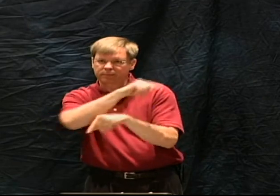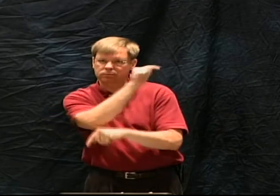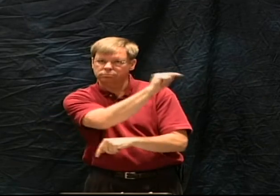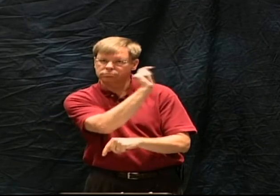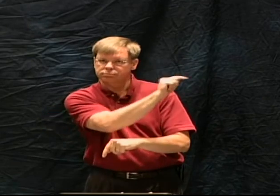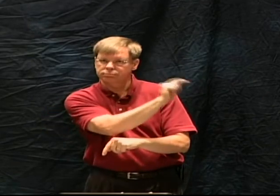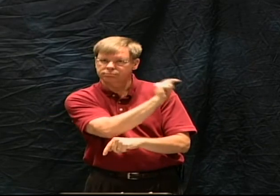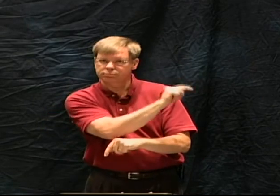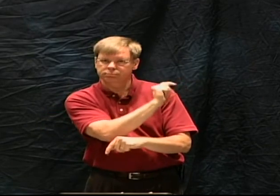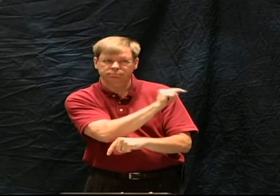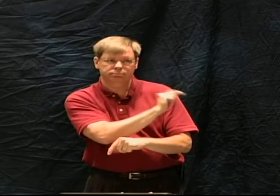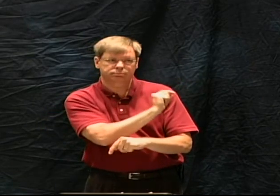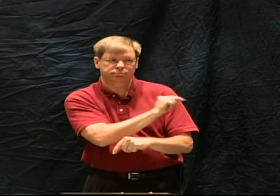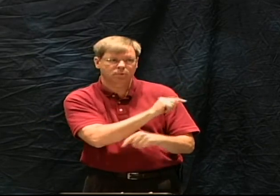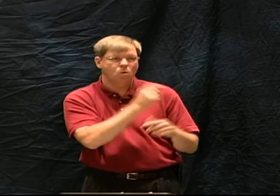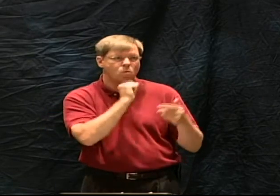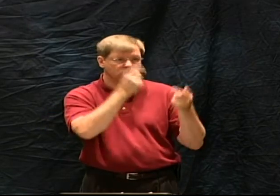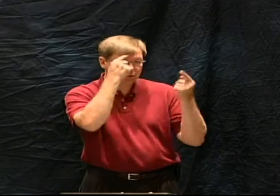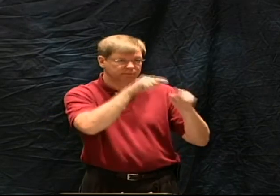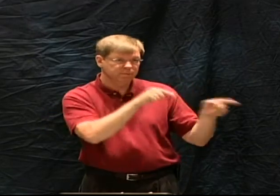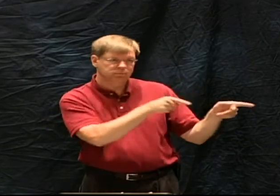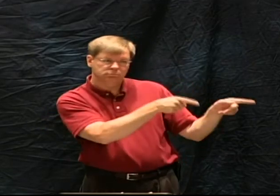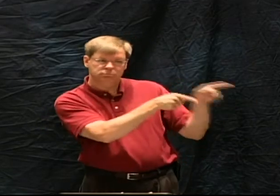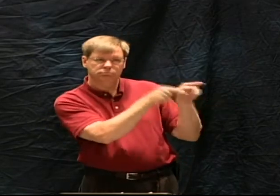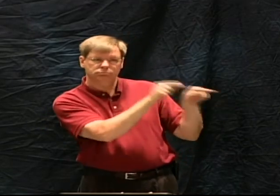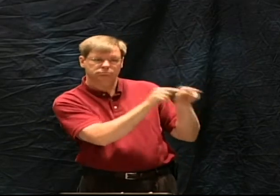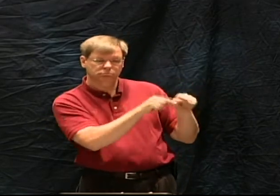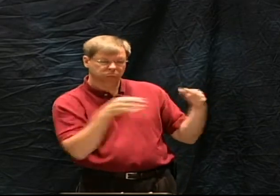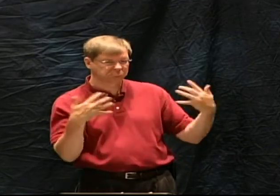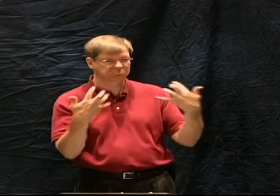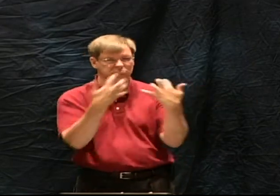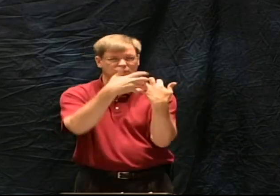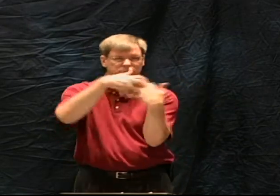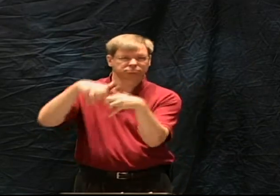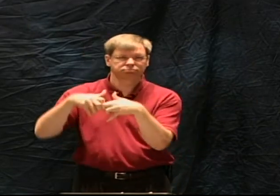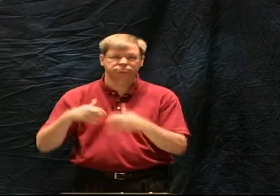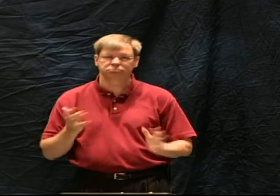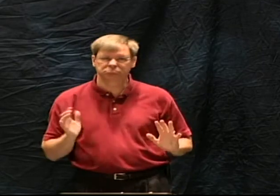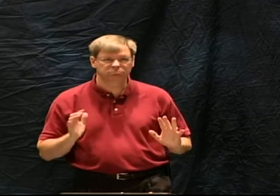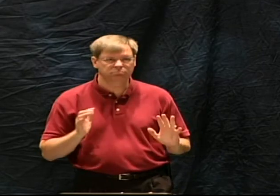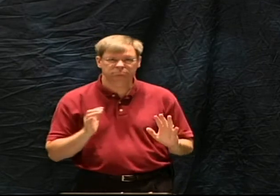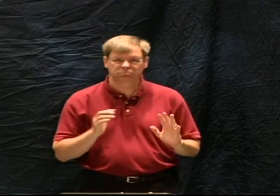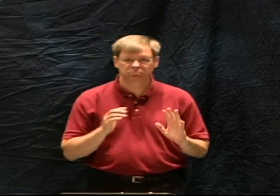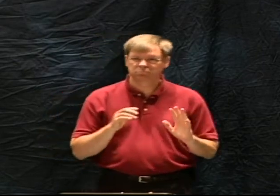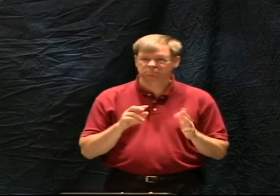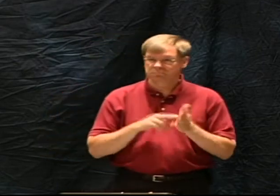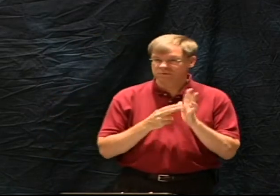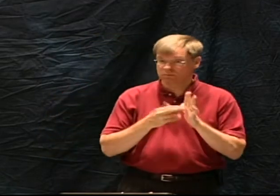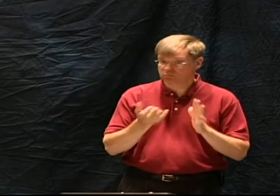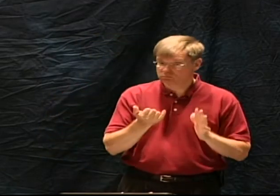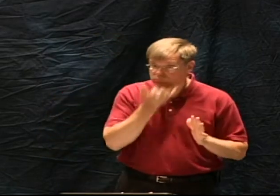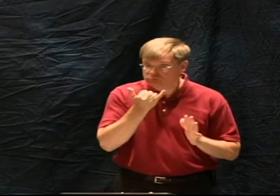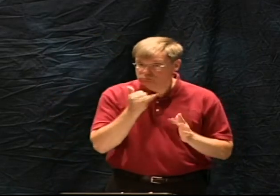and the new testament's use of the old testament all of those have been found to be